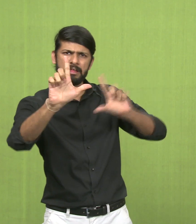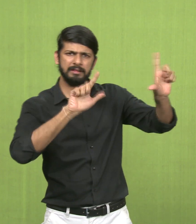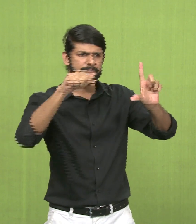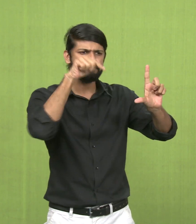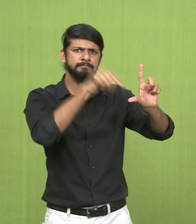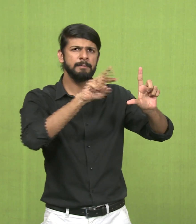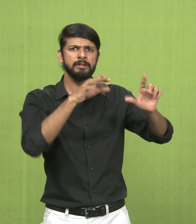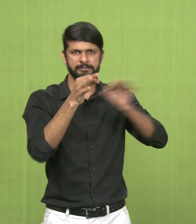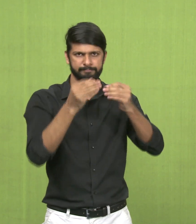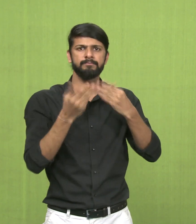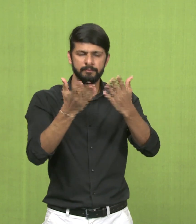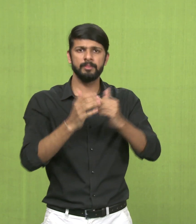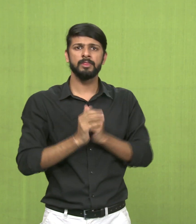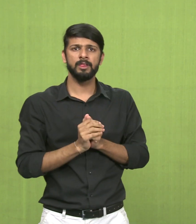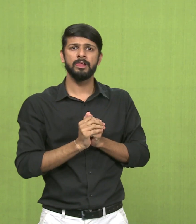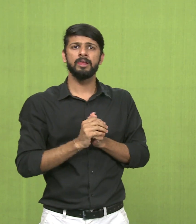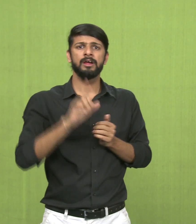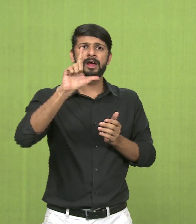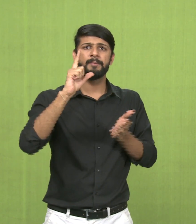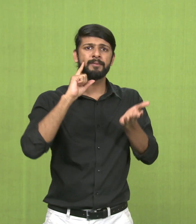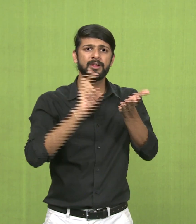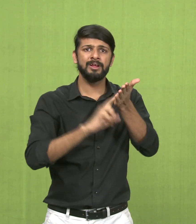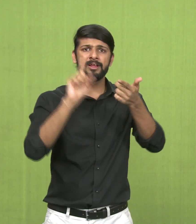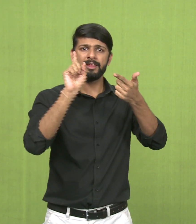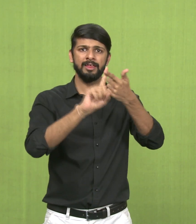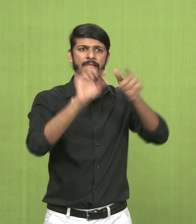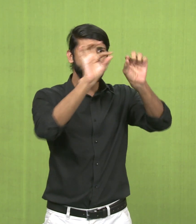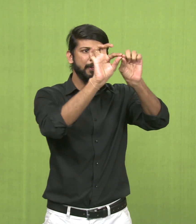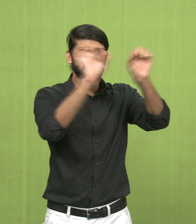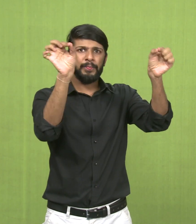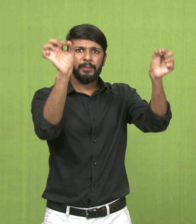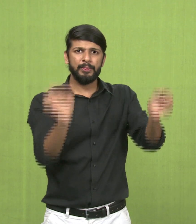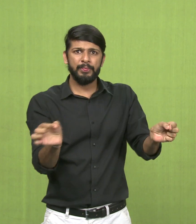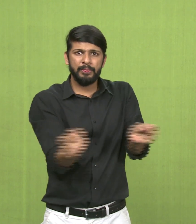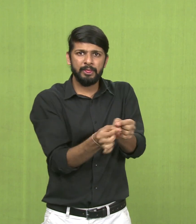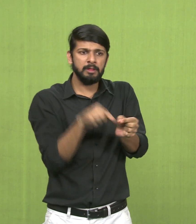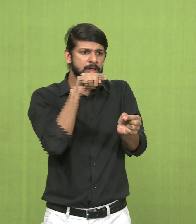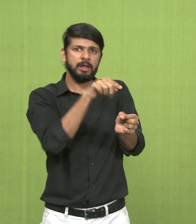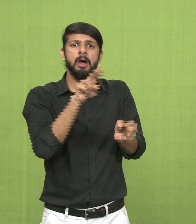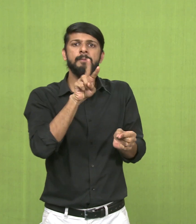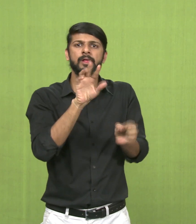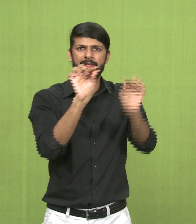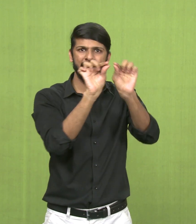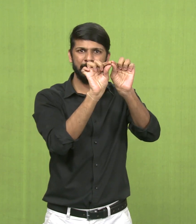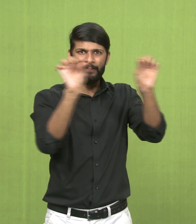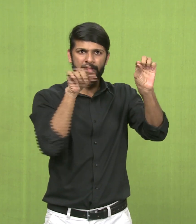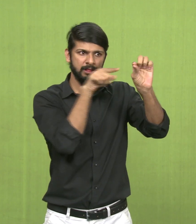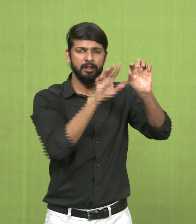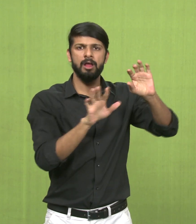The elements of design can be explained as such. Line is actually a